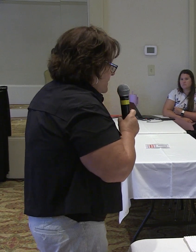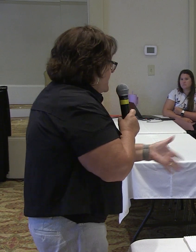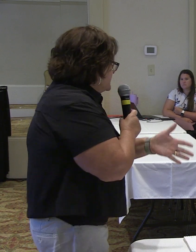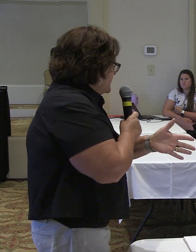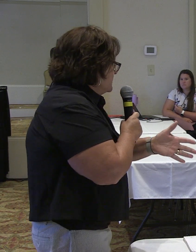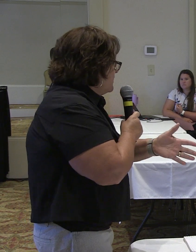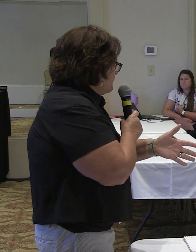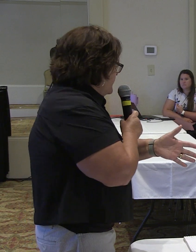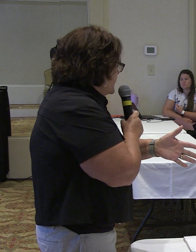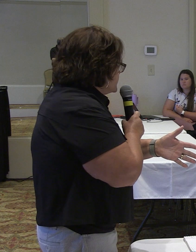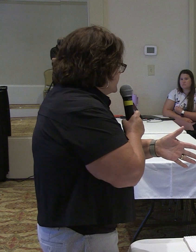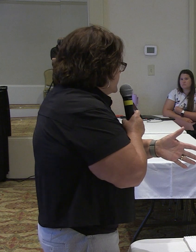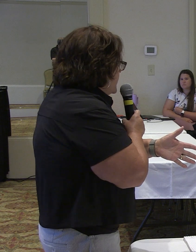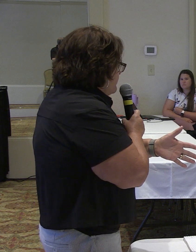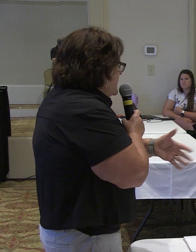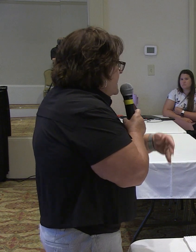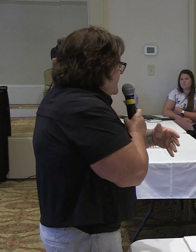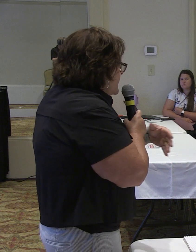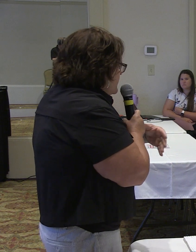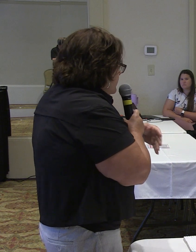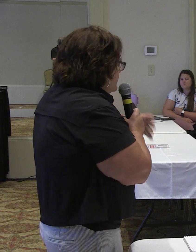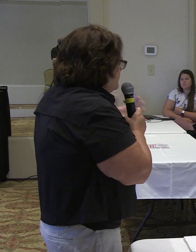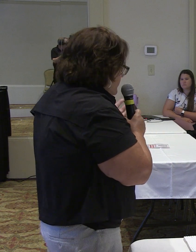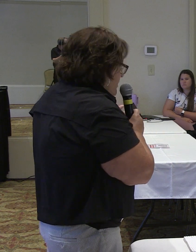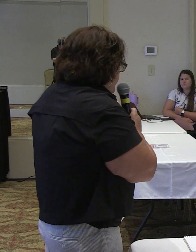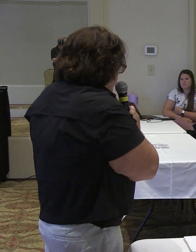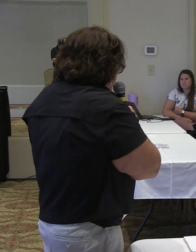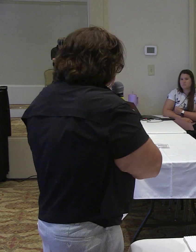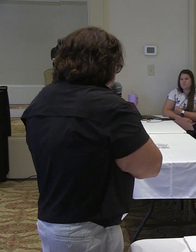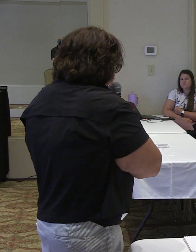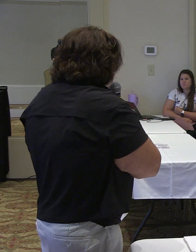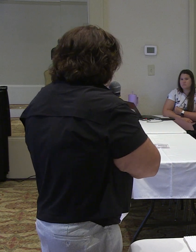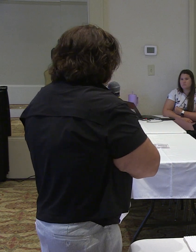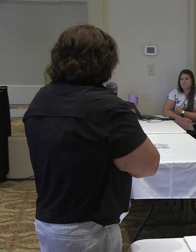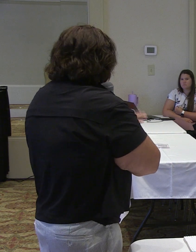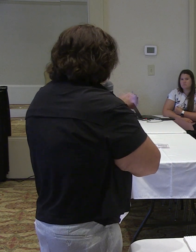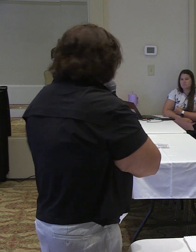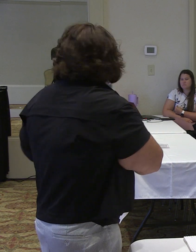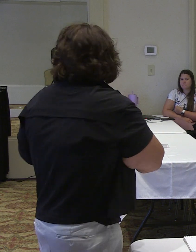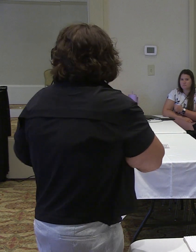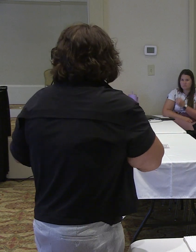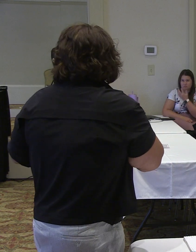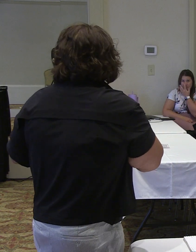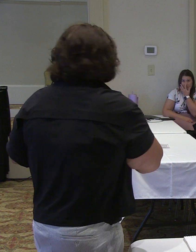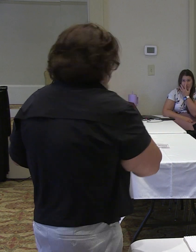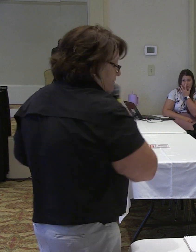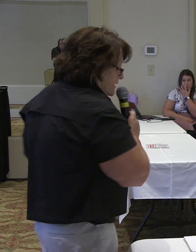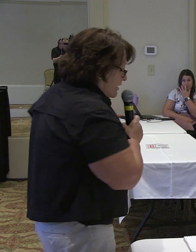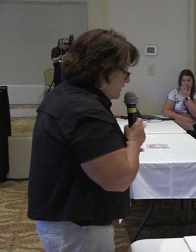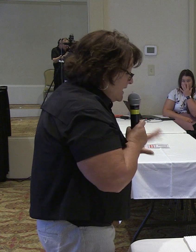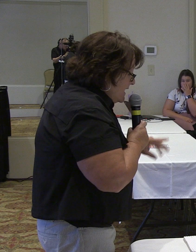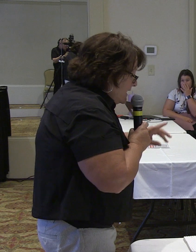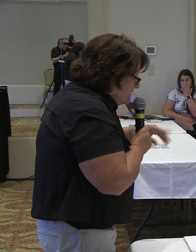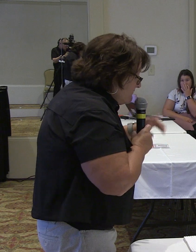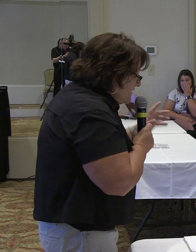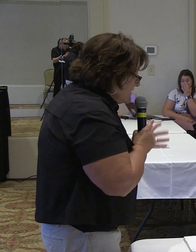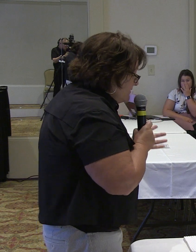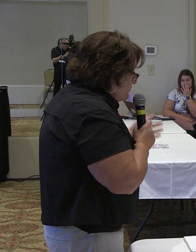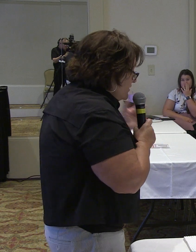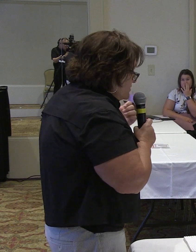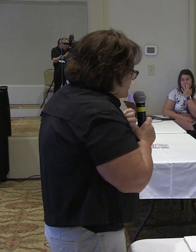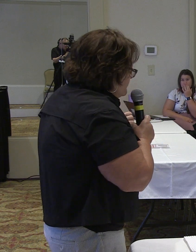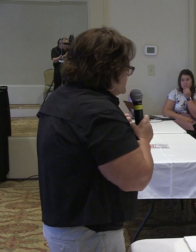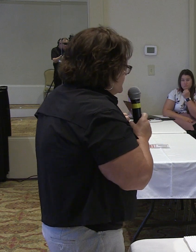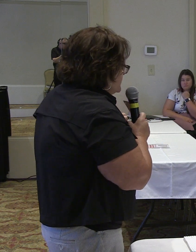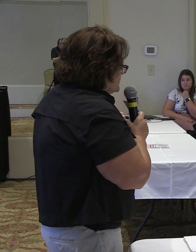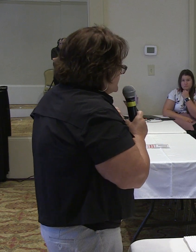enough time and they passed that law for the extra time and okay we can't do that on the act we shouldn't be doing that at the high school level at all and then finally